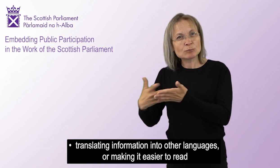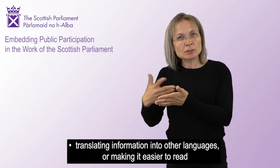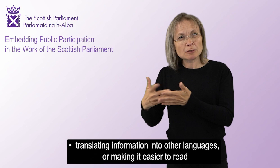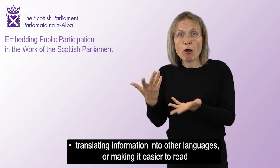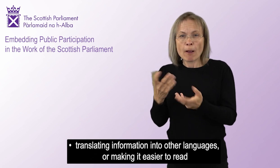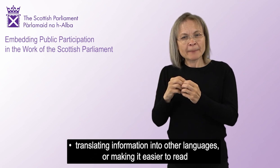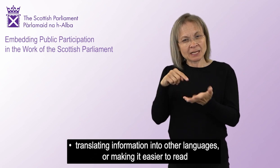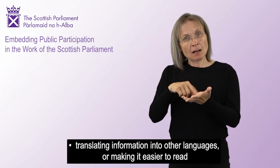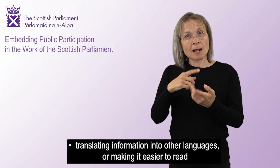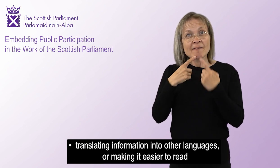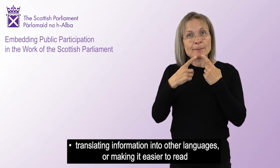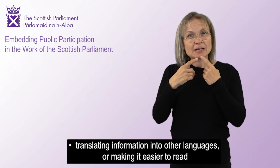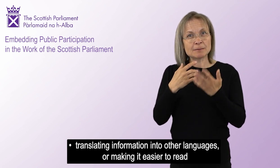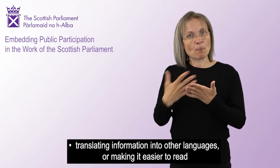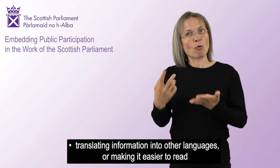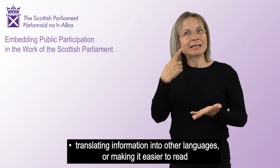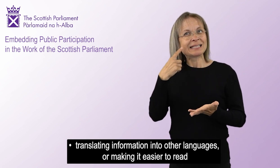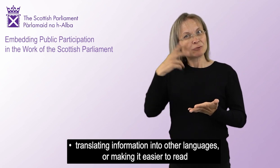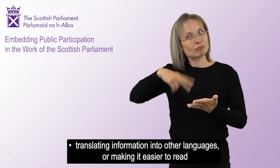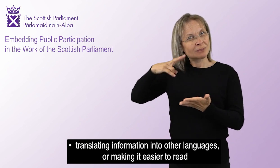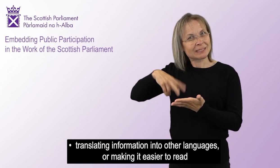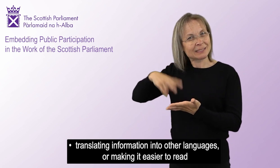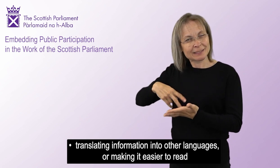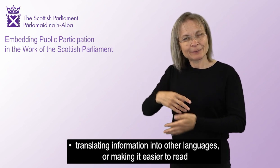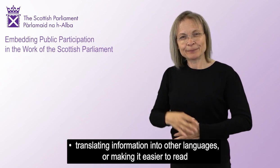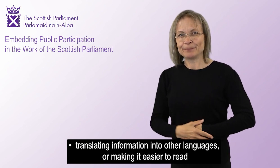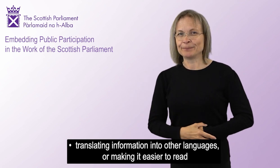Translating information into other languages, or making it easier to read.